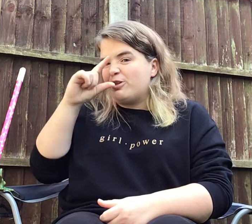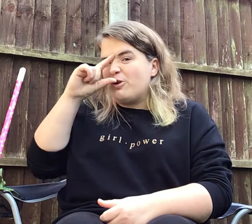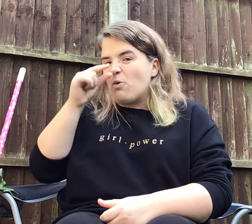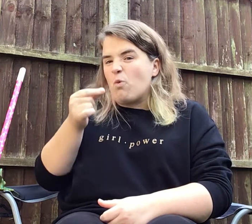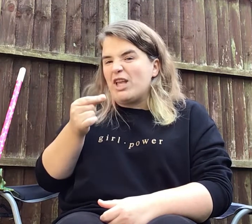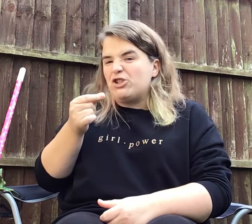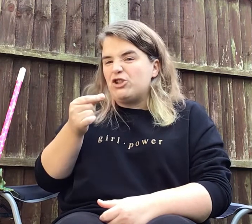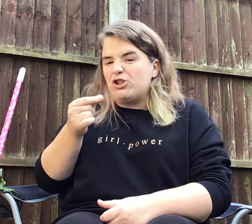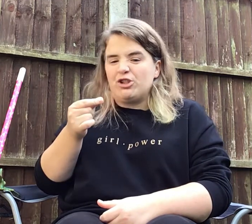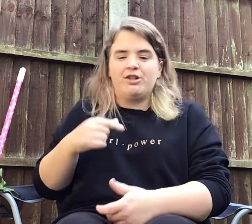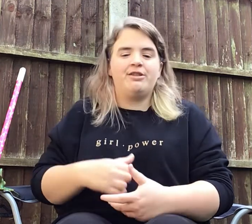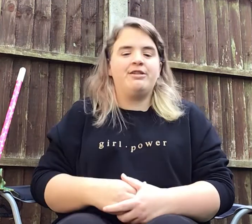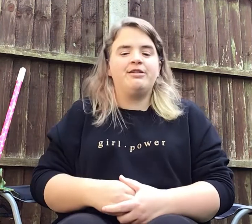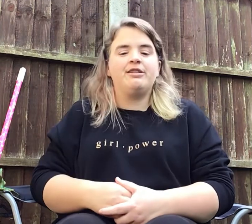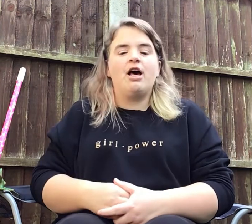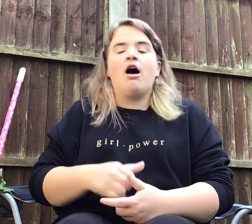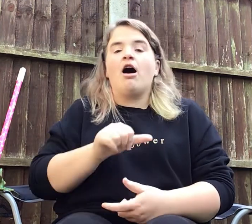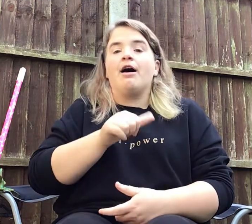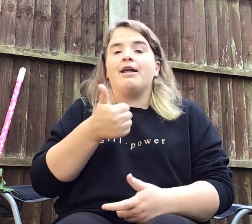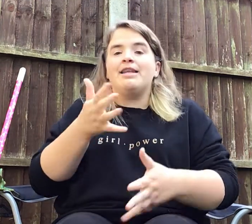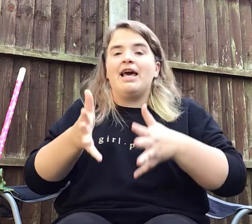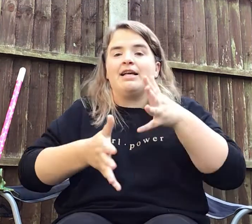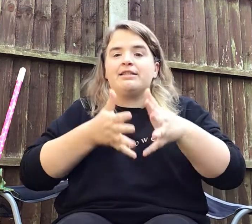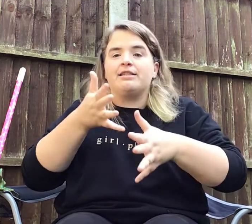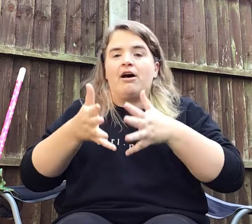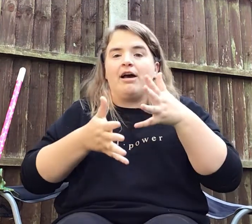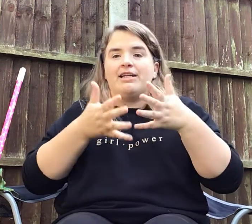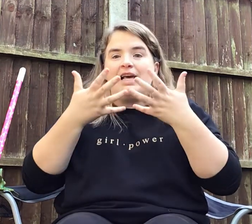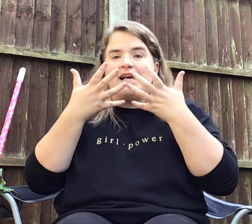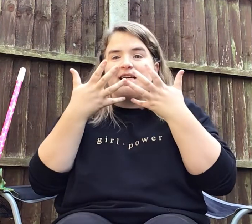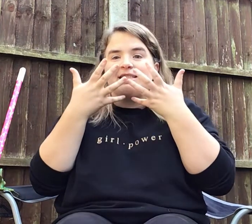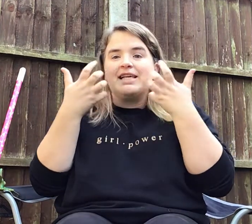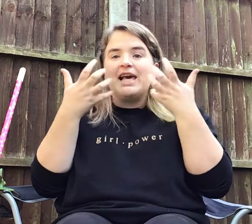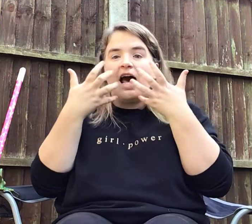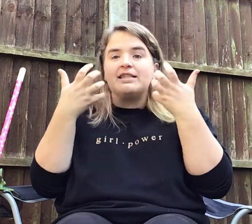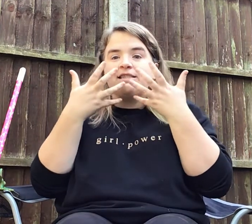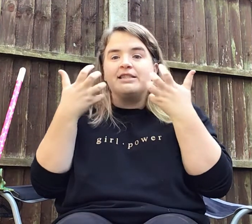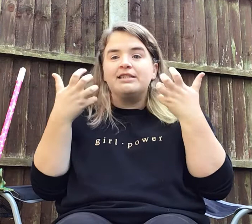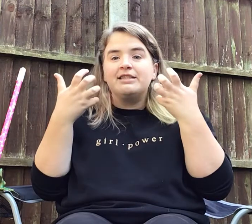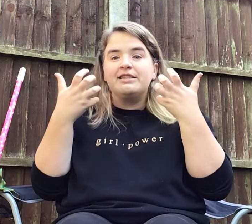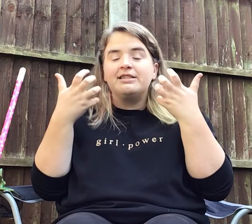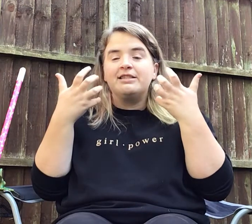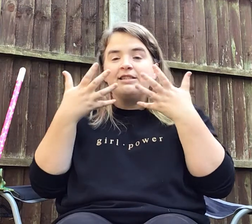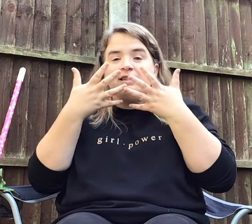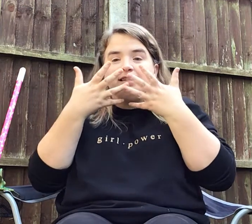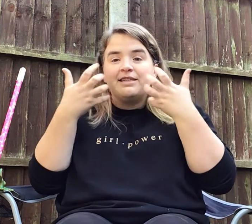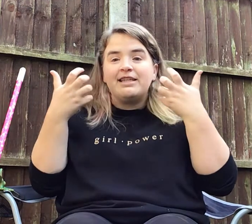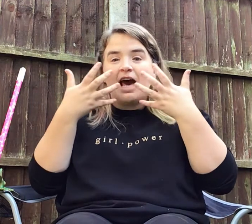Witch. Our next sign is Cat. Cat.